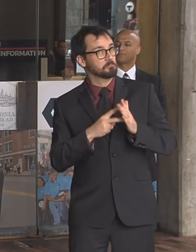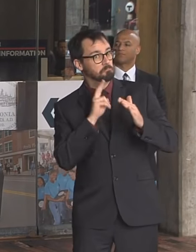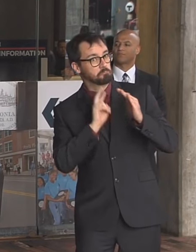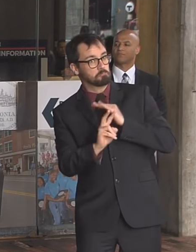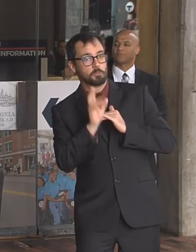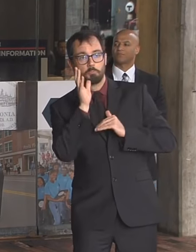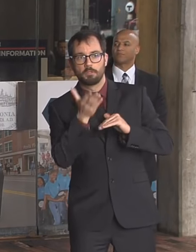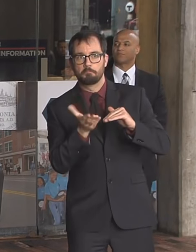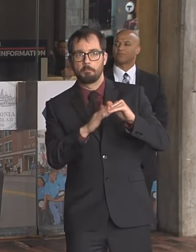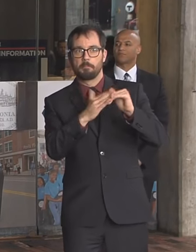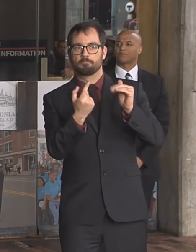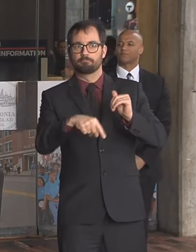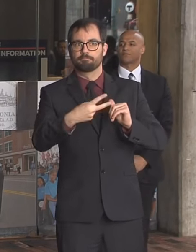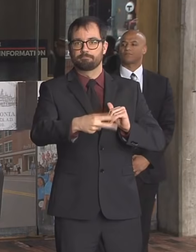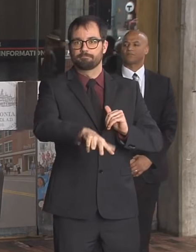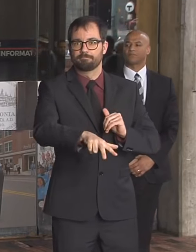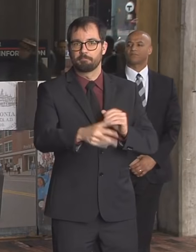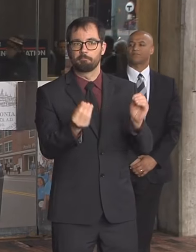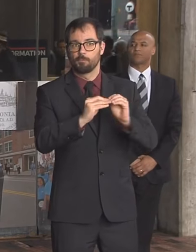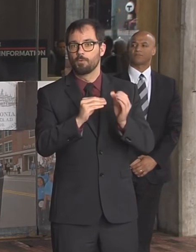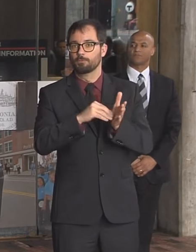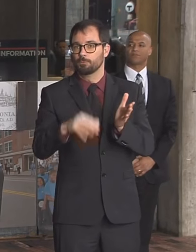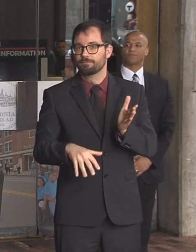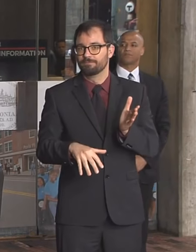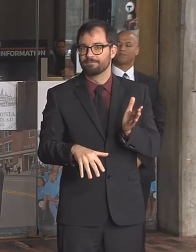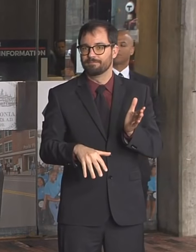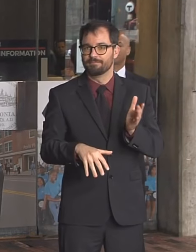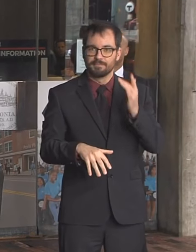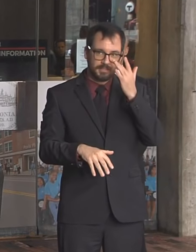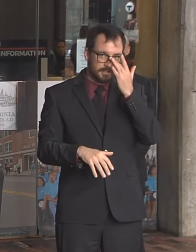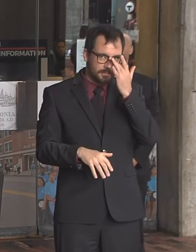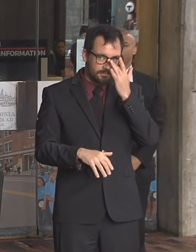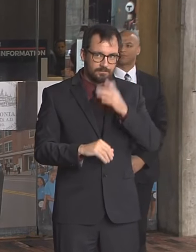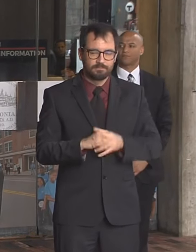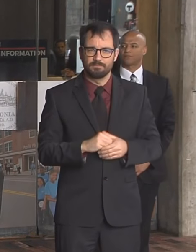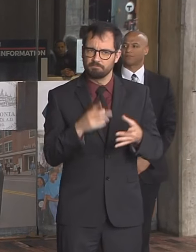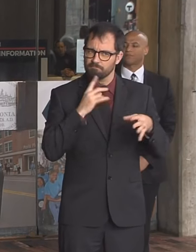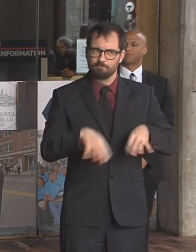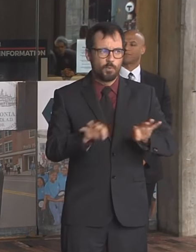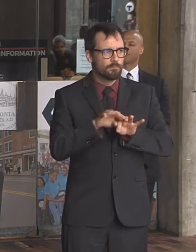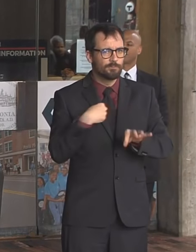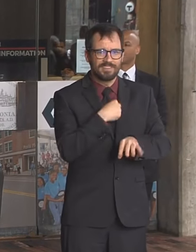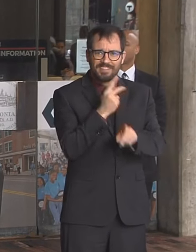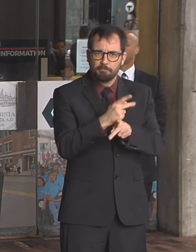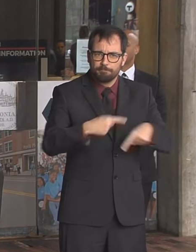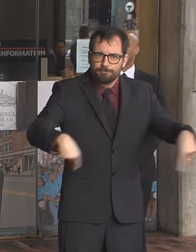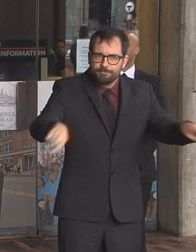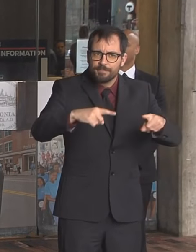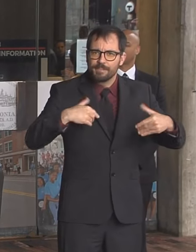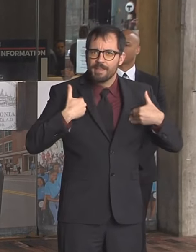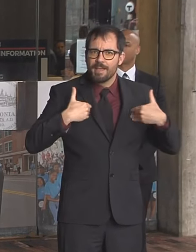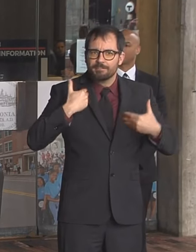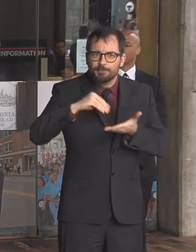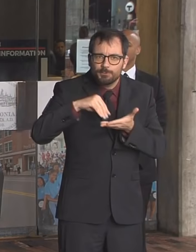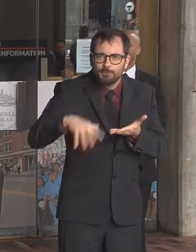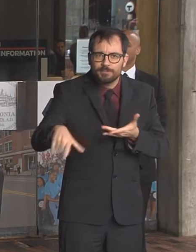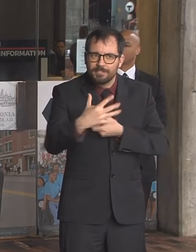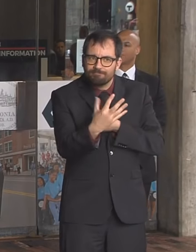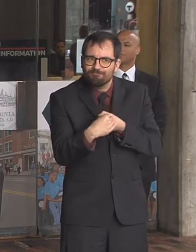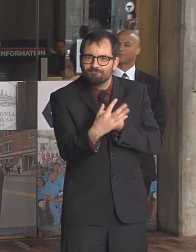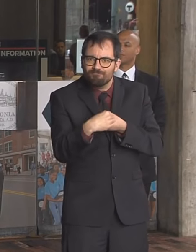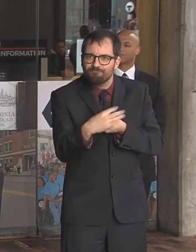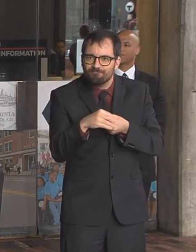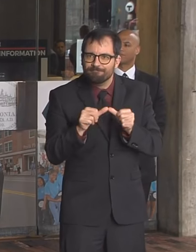I also want to thank all of the volunteers and the teachers and the people that are coming to our volunteer sites and the